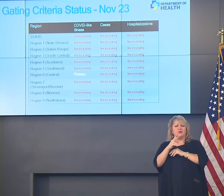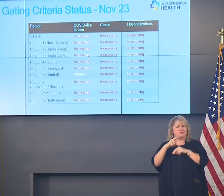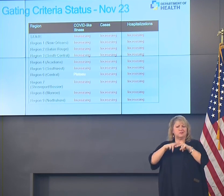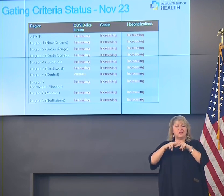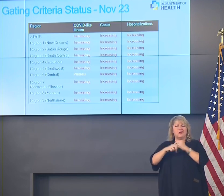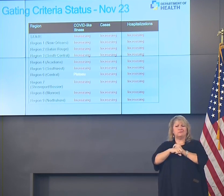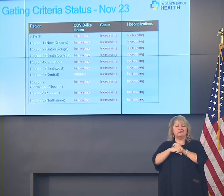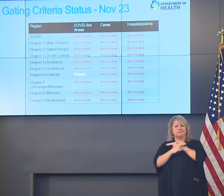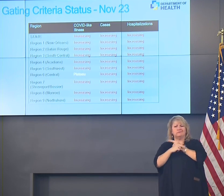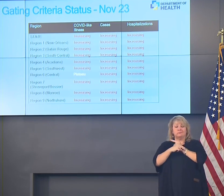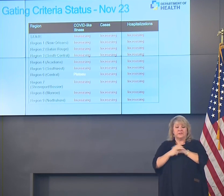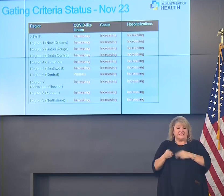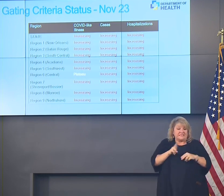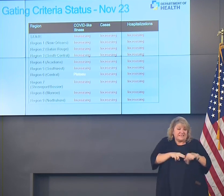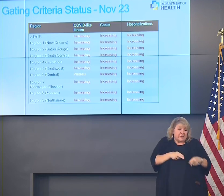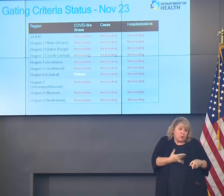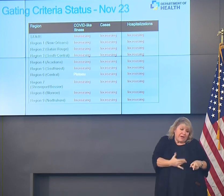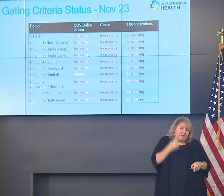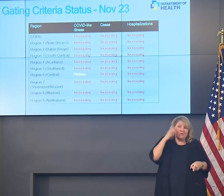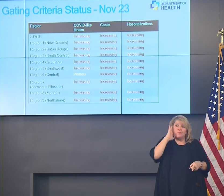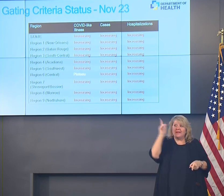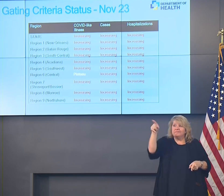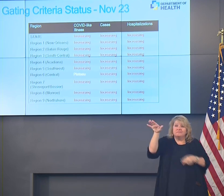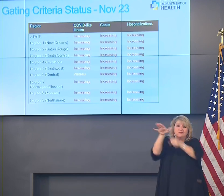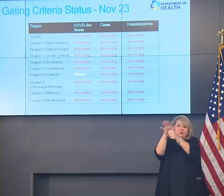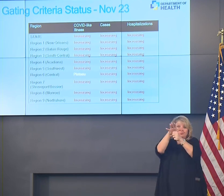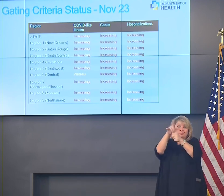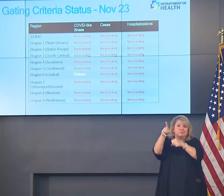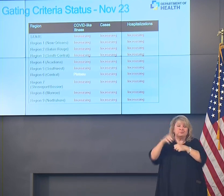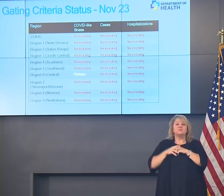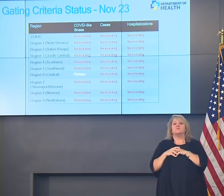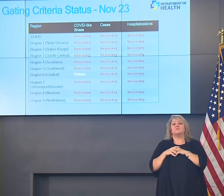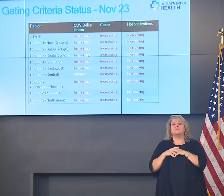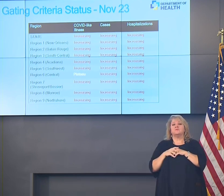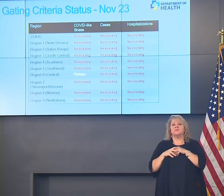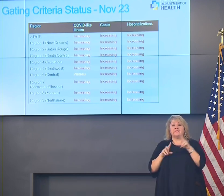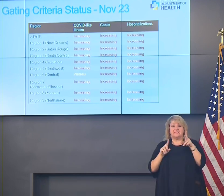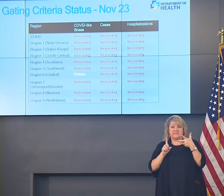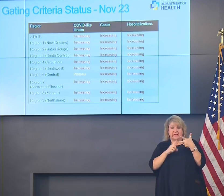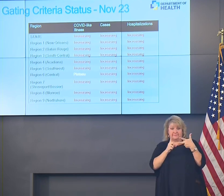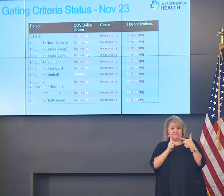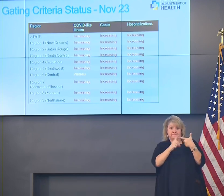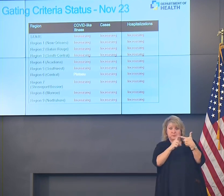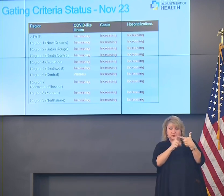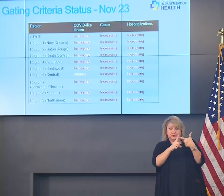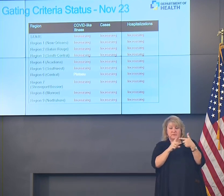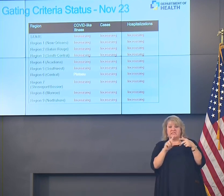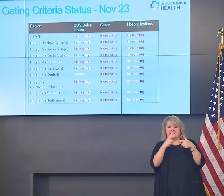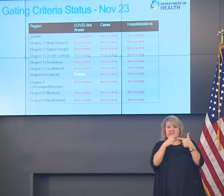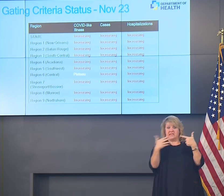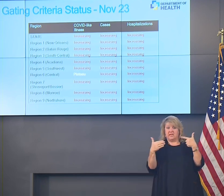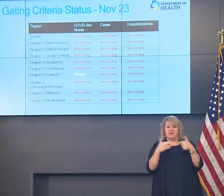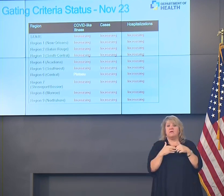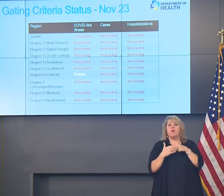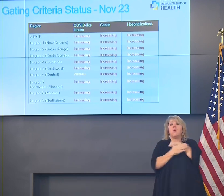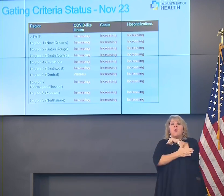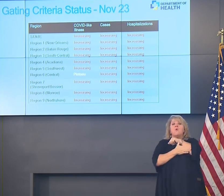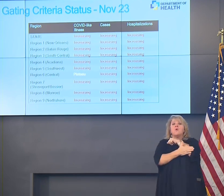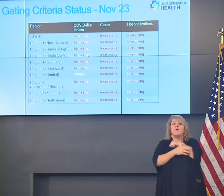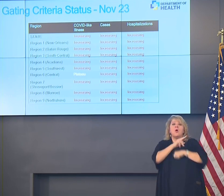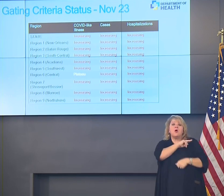The second thing I've heard is that rural hospitals or smaller hospitals are having a difficult time